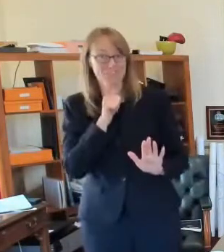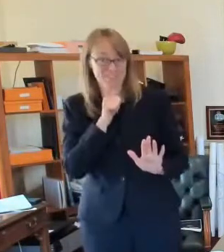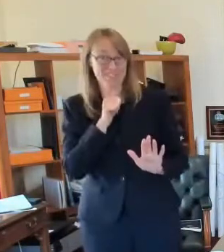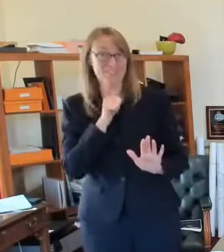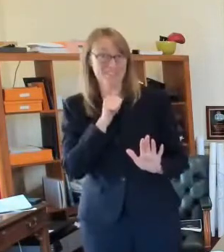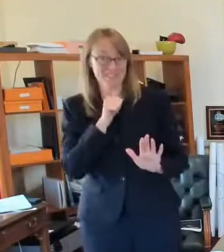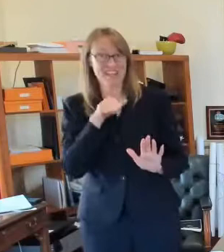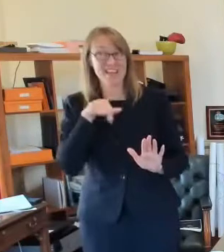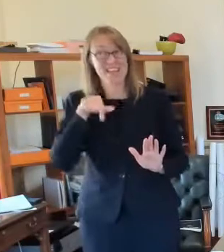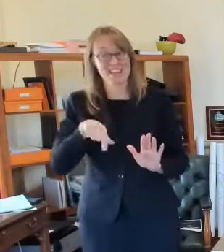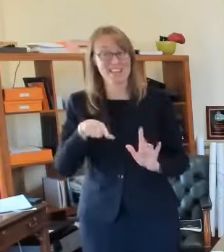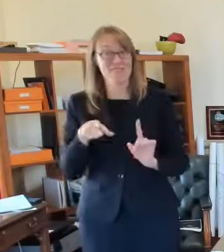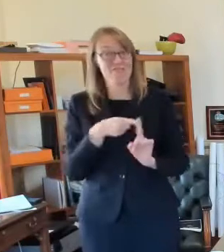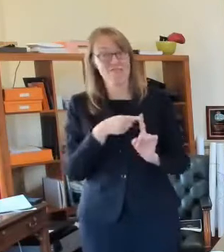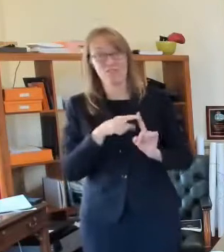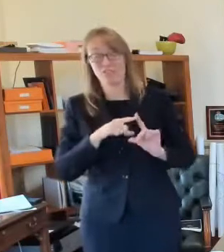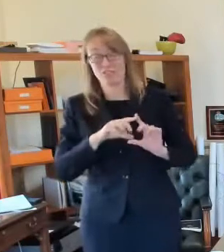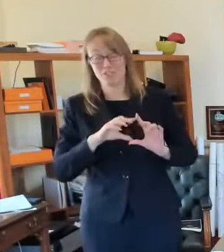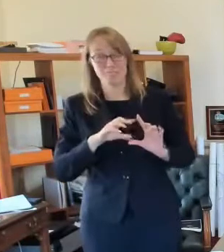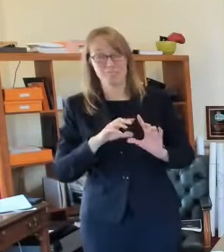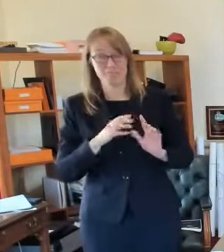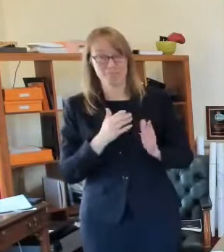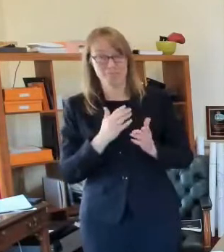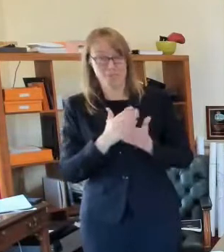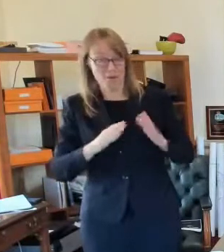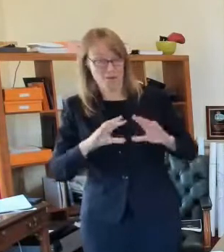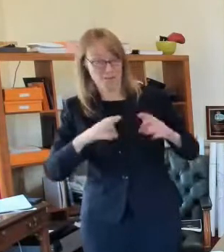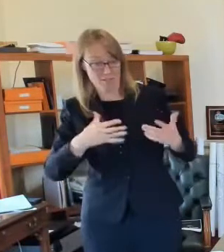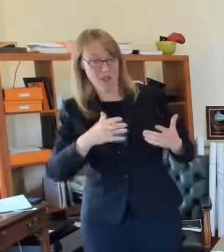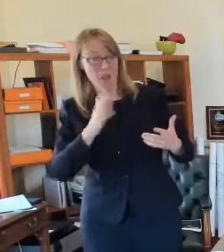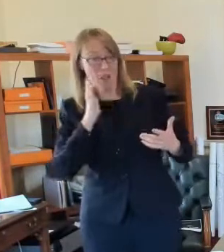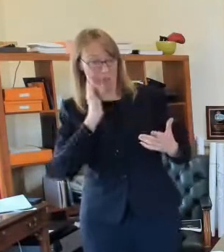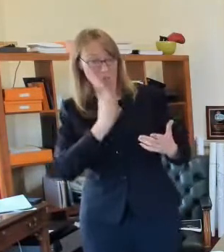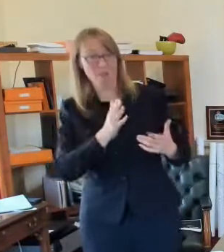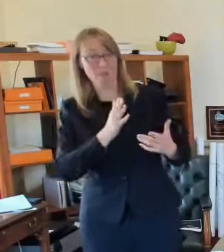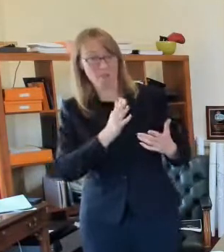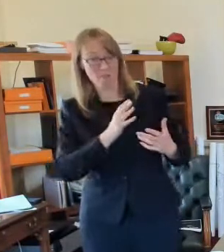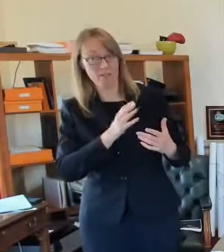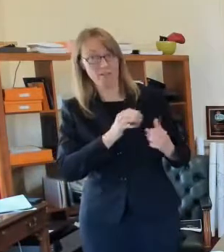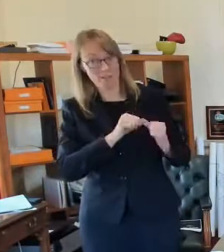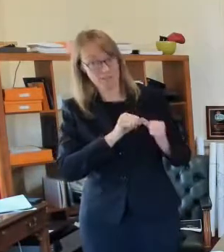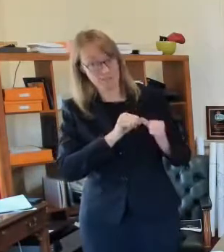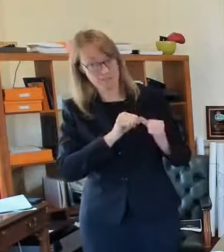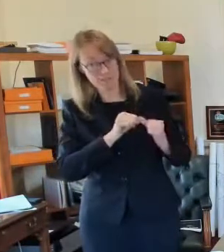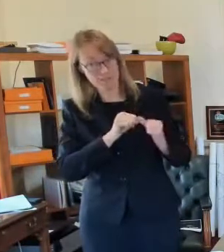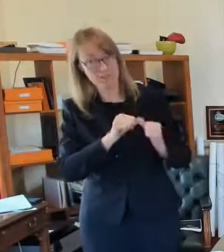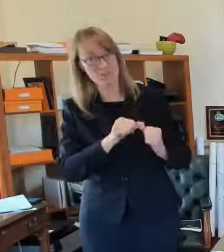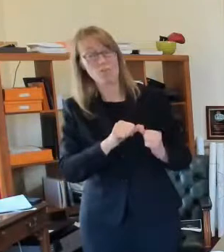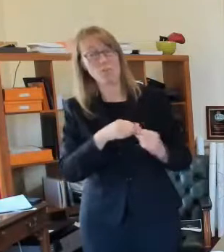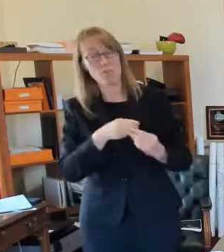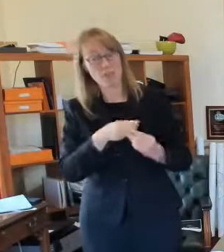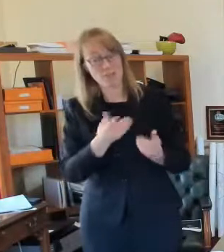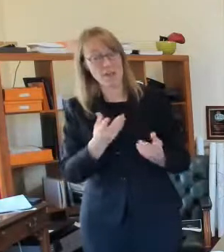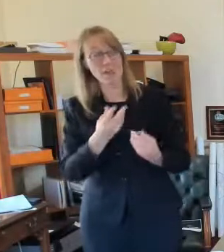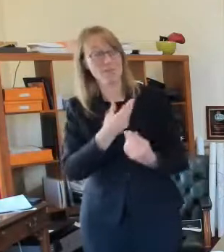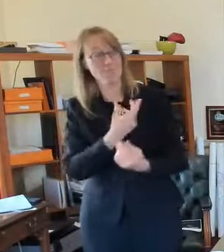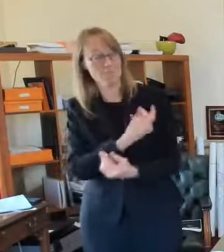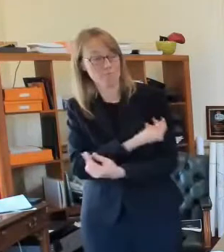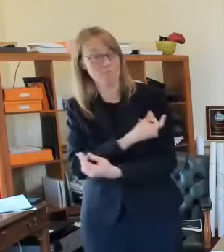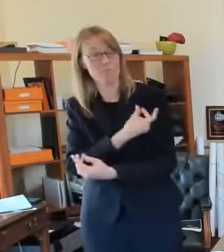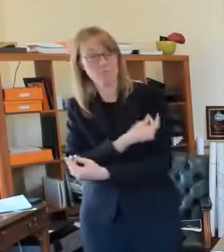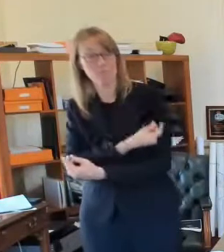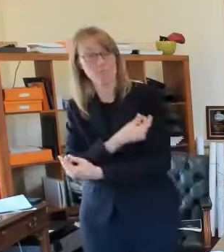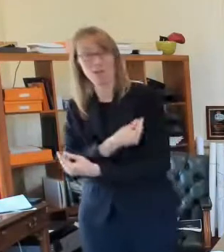um if you are not health care workers are getting the vaccination first